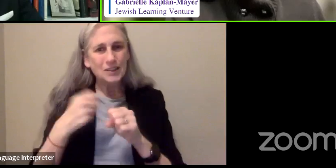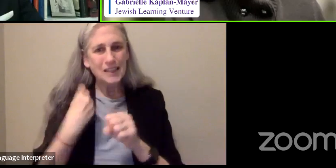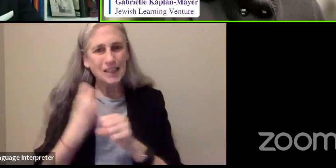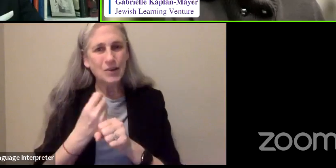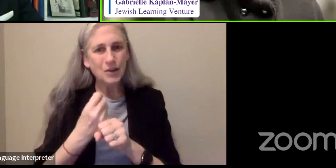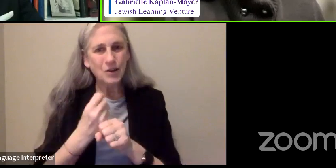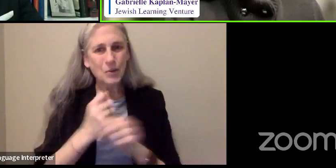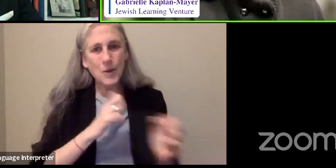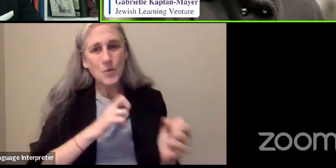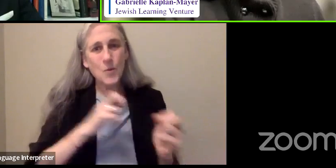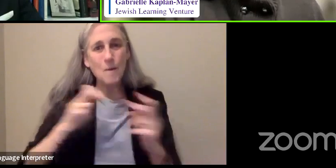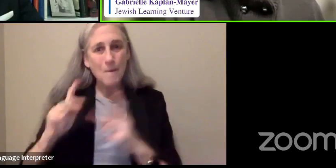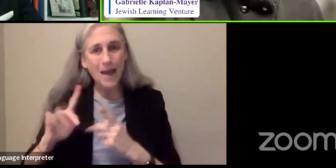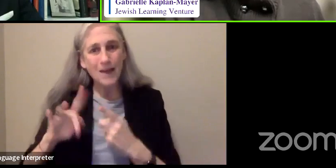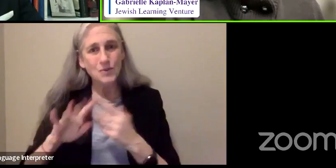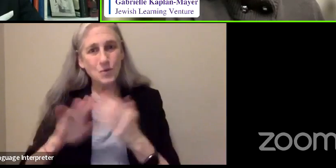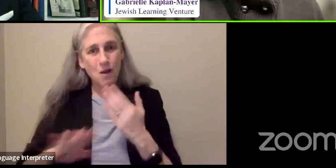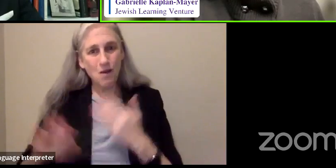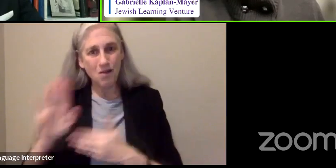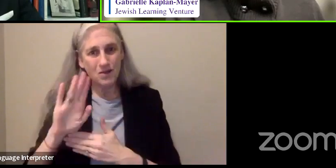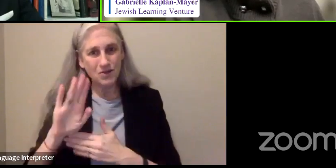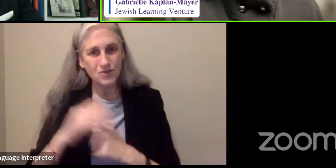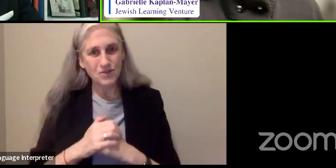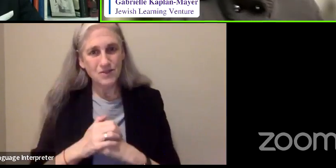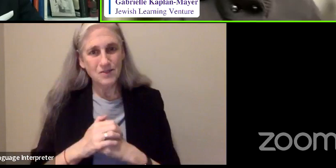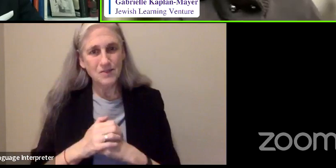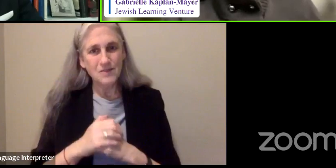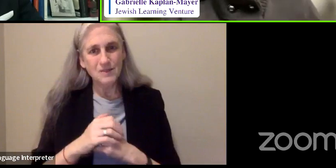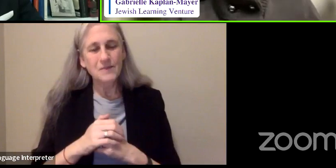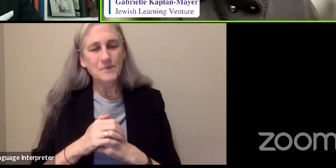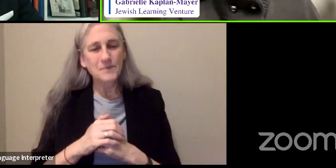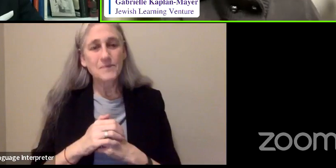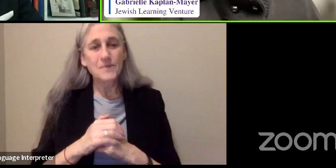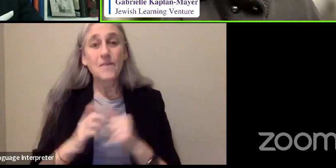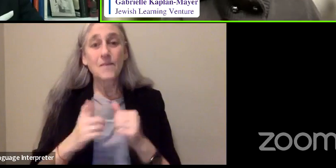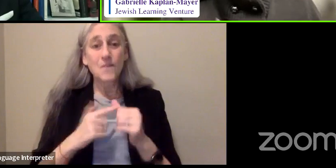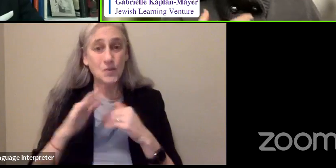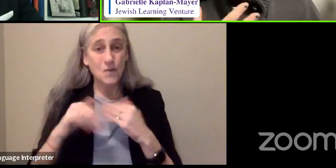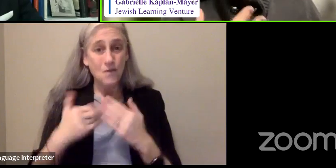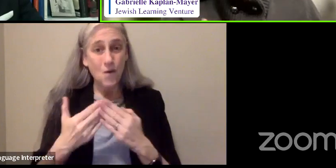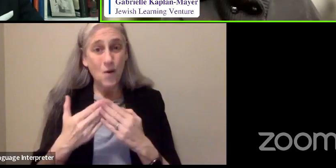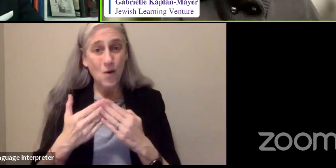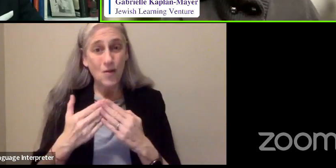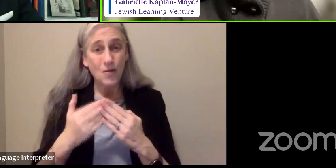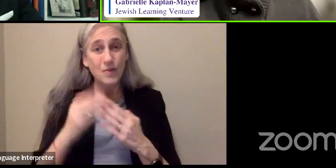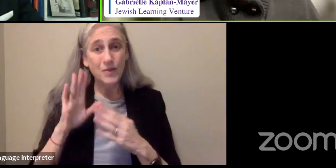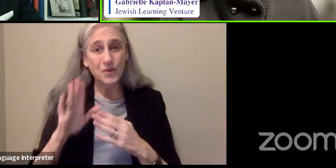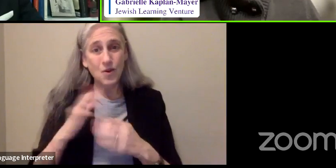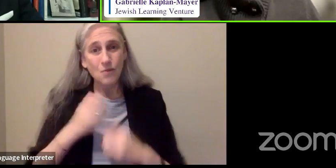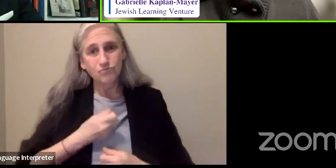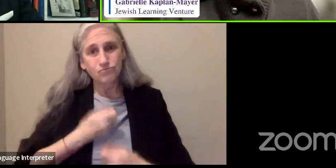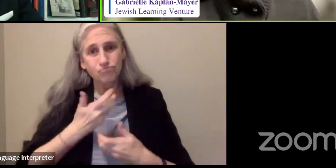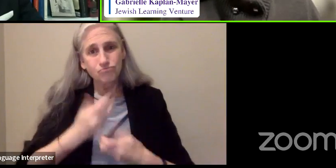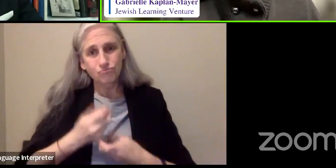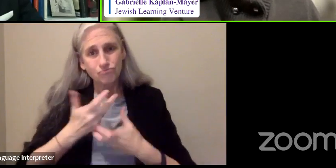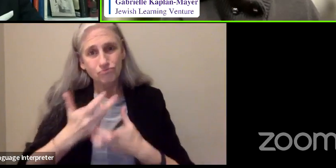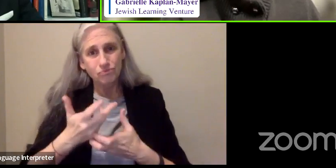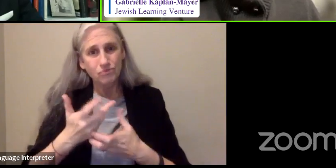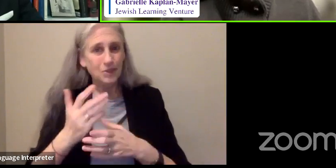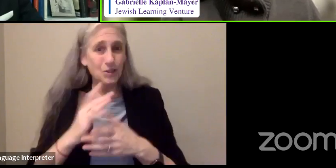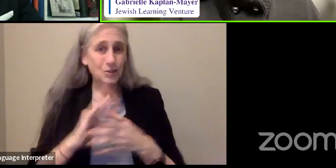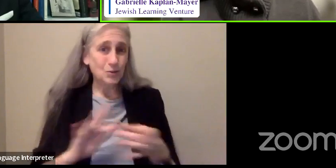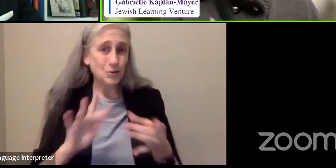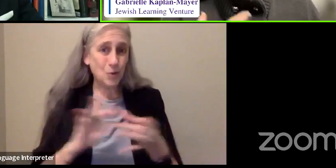returned to Columbia. And I want to, first of all, want to say your sharing of your story. It